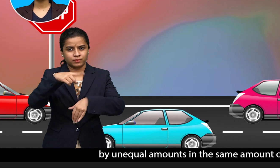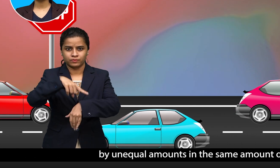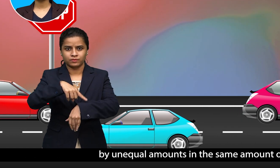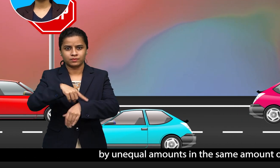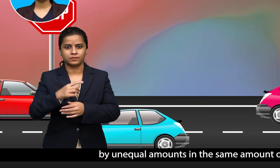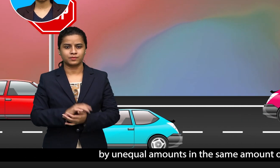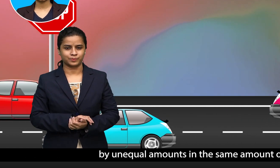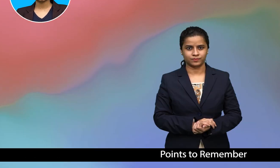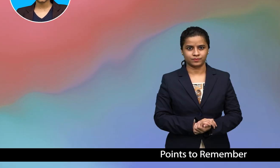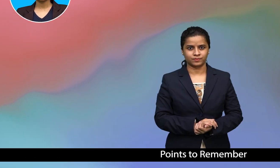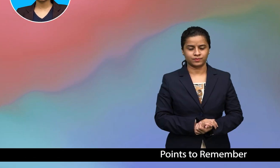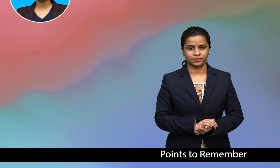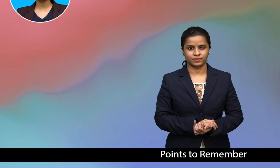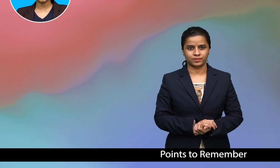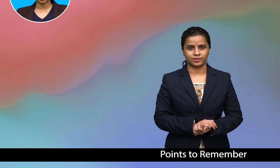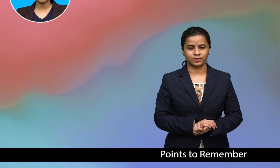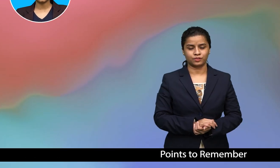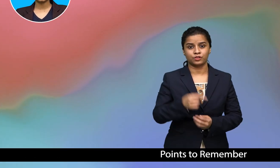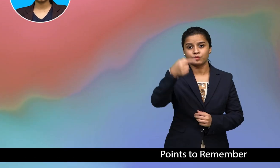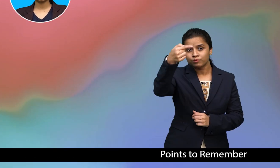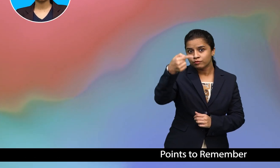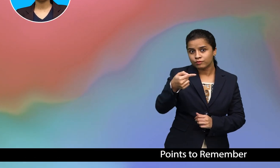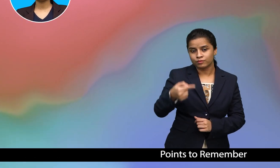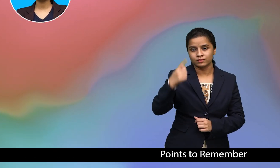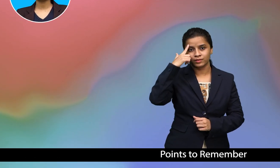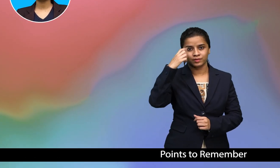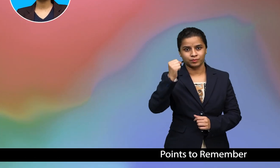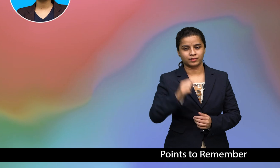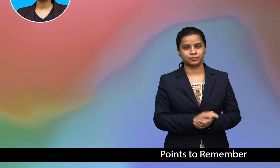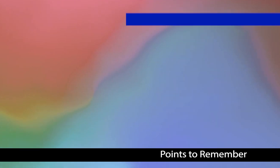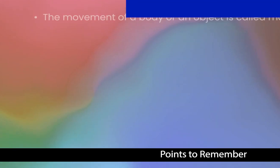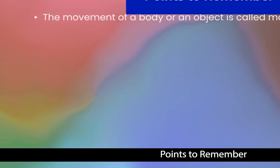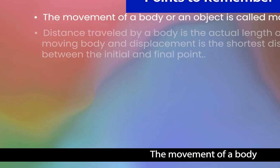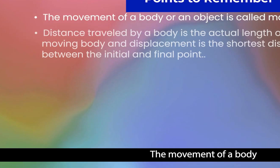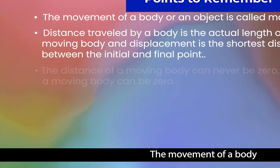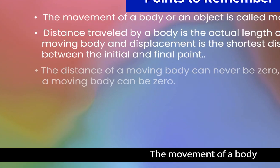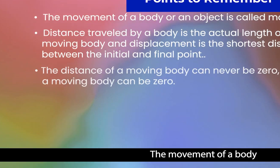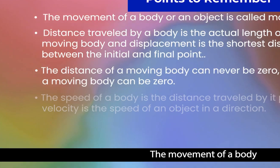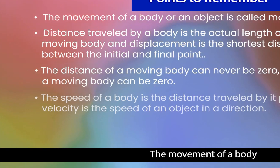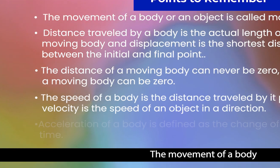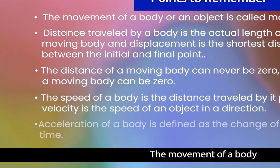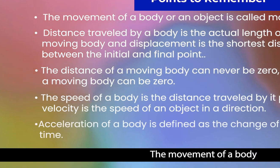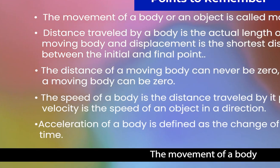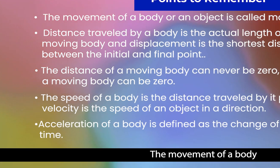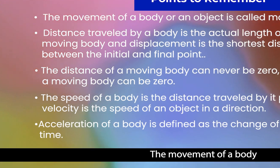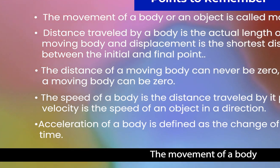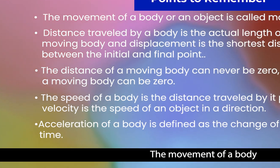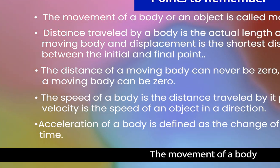points to remember points to the movement of the body or